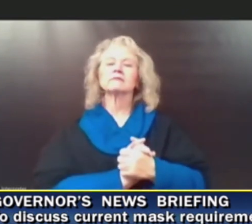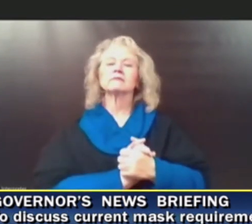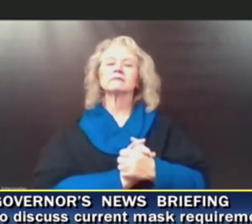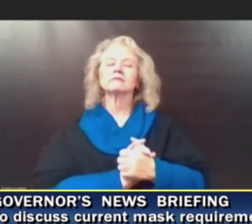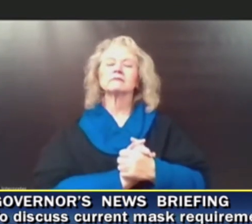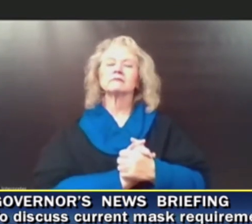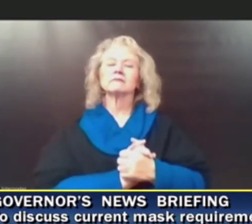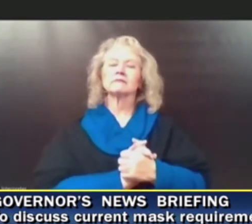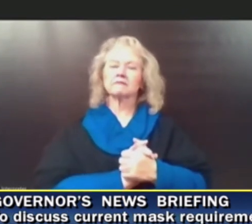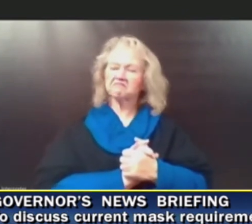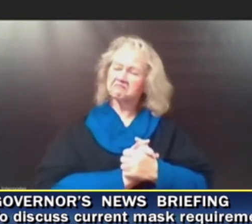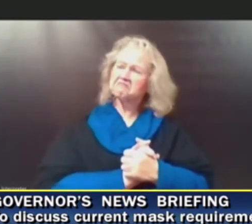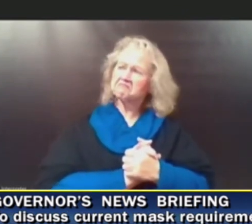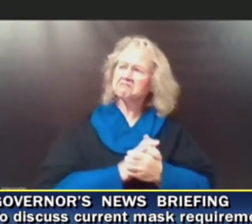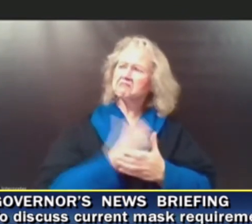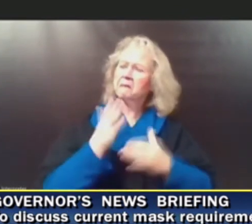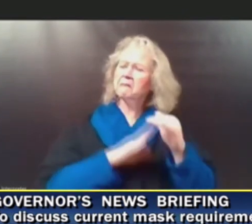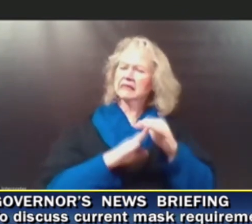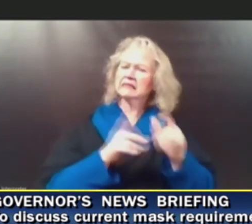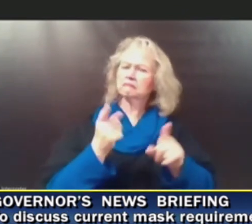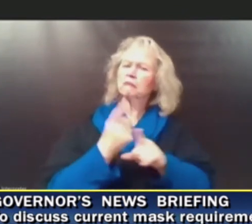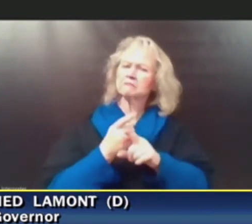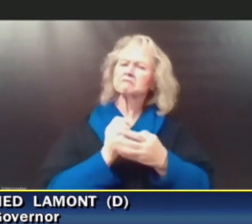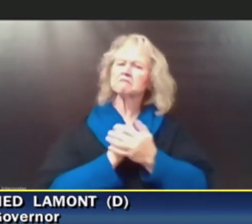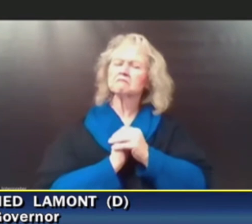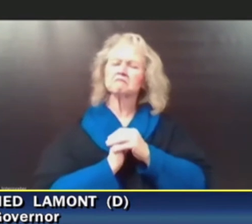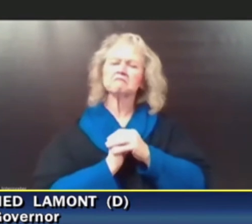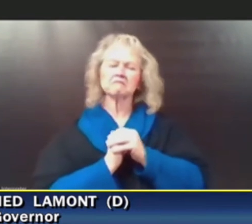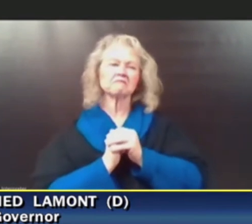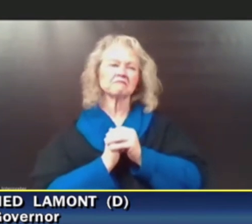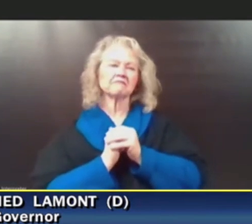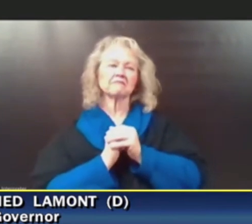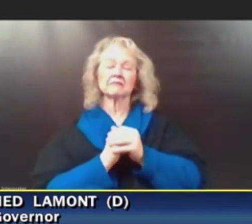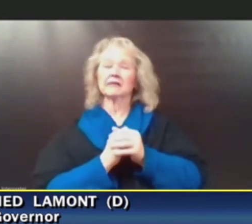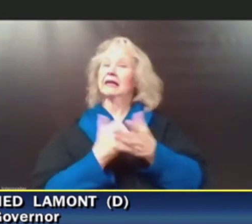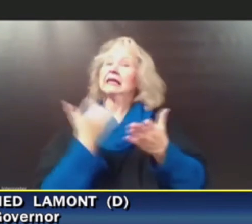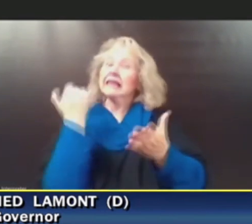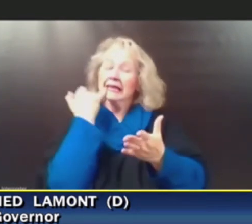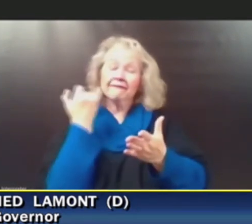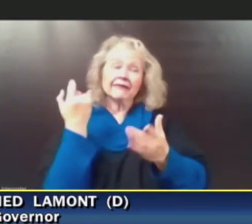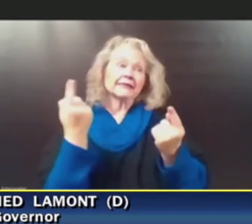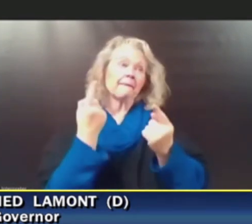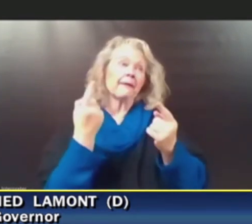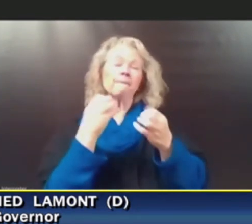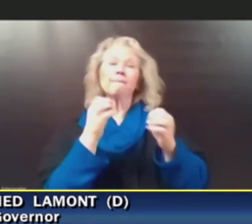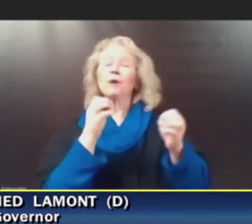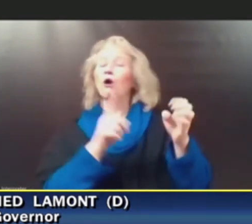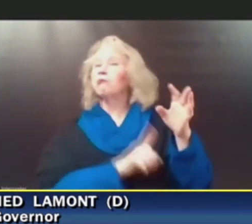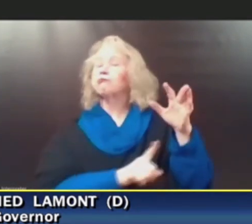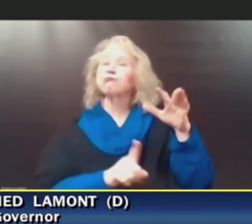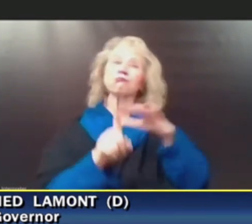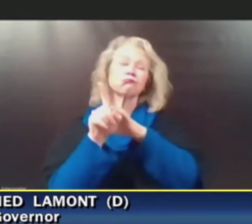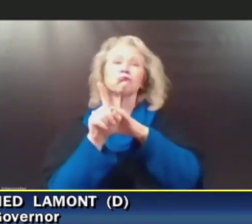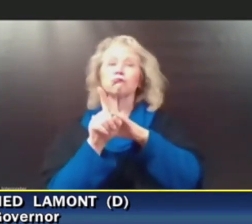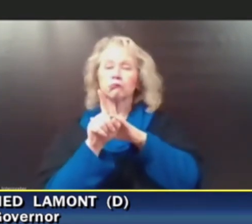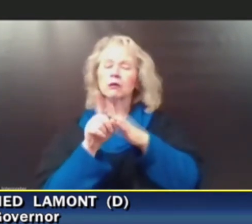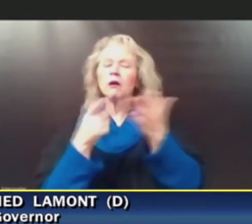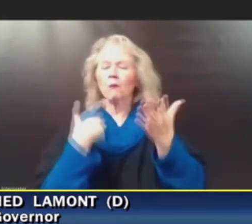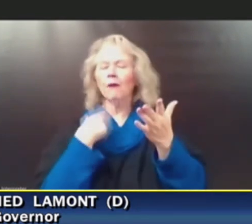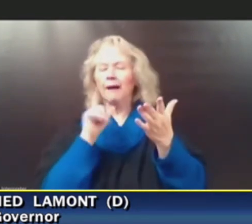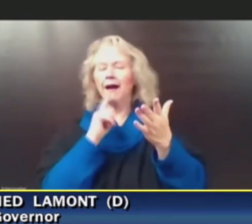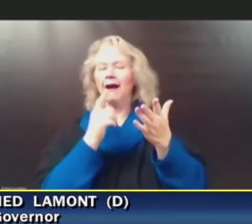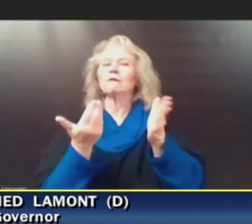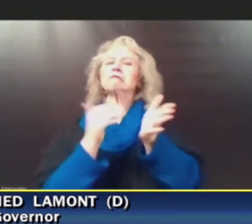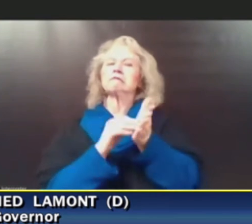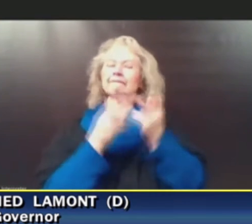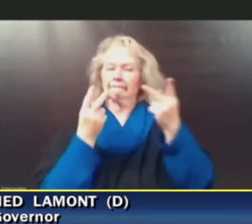That's essentially right. You know, if there was another emergency that came along with the son of Omicron, we'd take a second look, but I don't